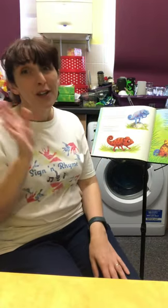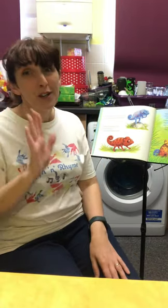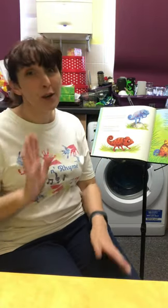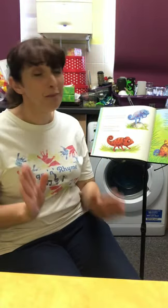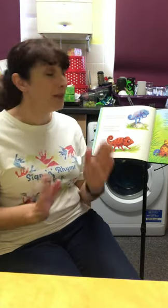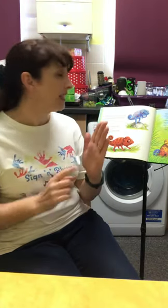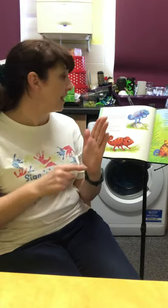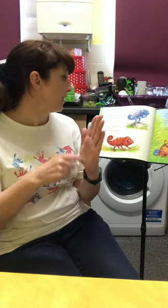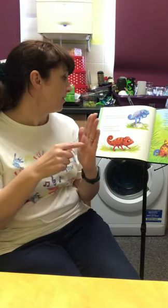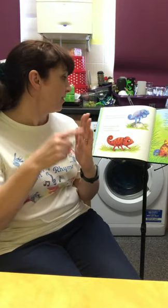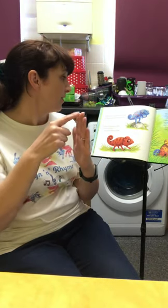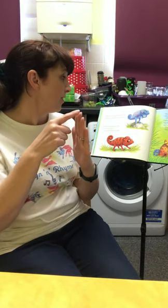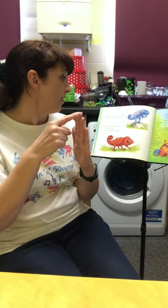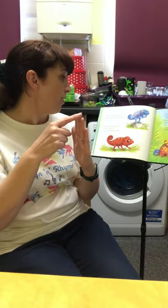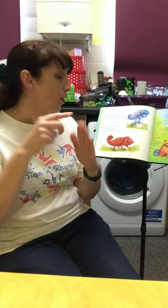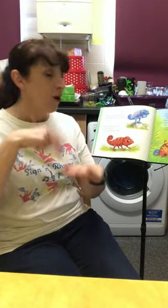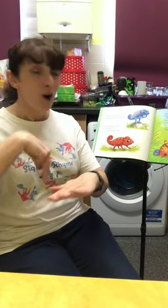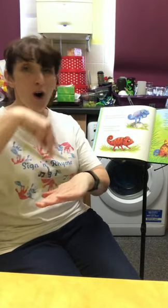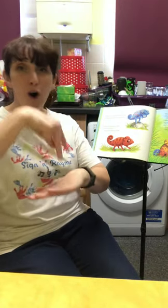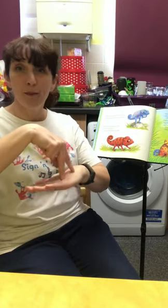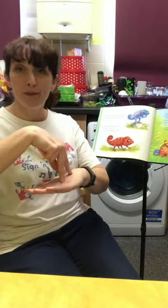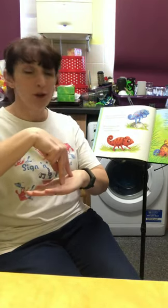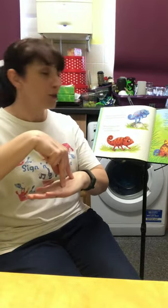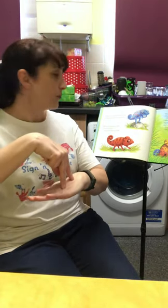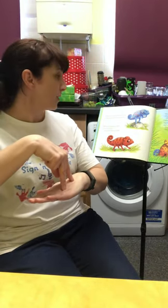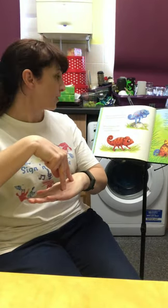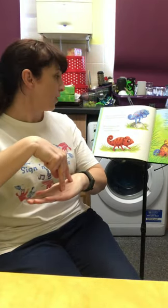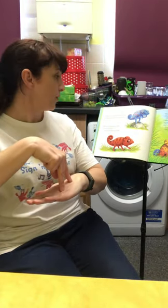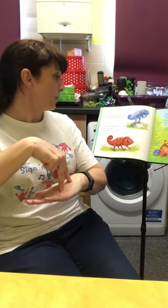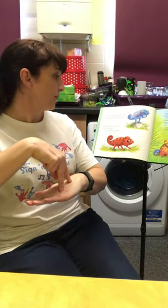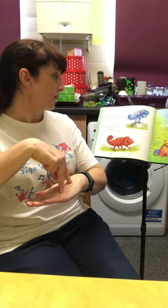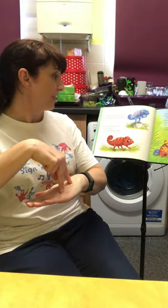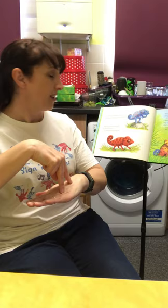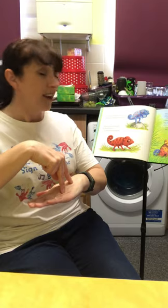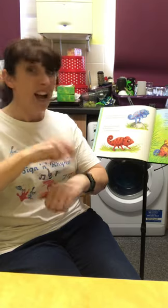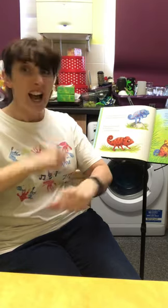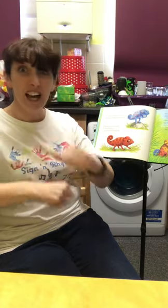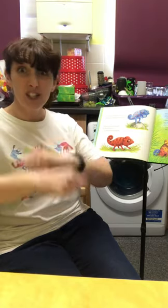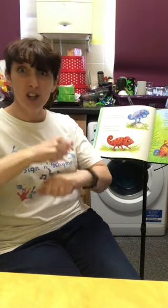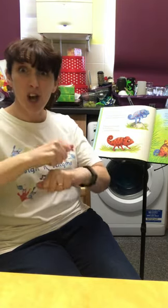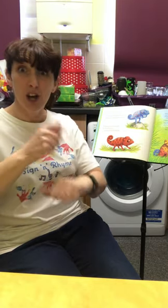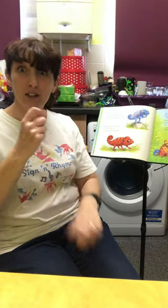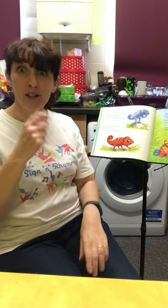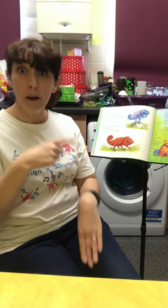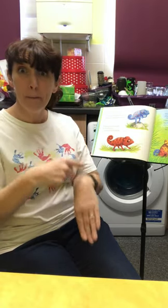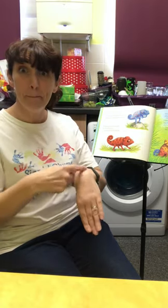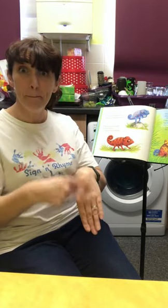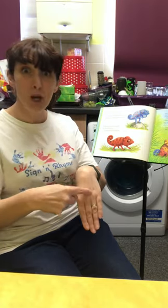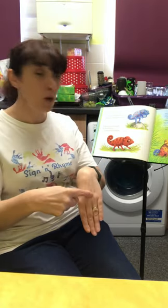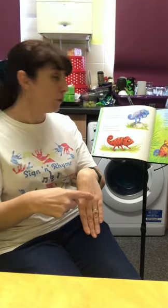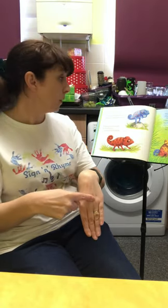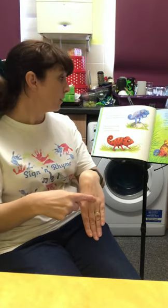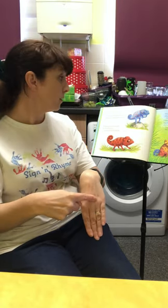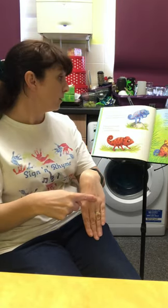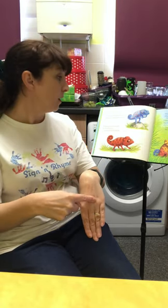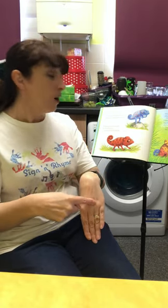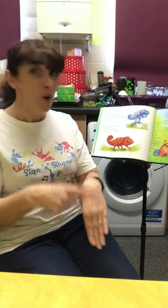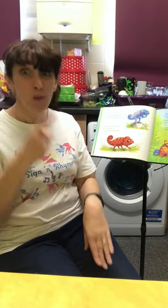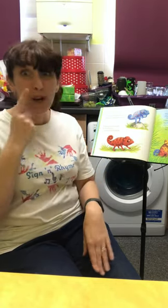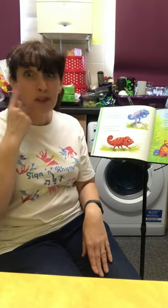Chameleon hopped onto a stone and turned blue with